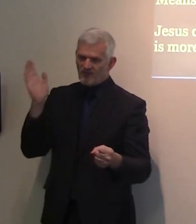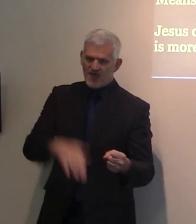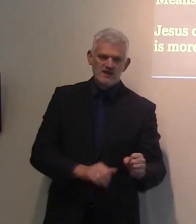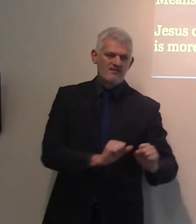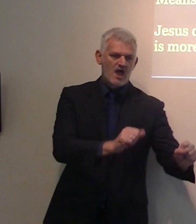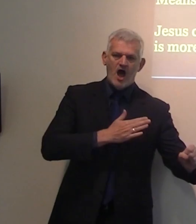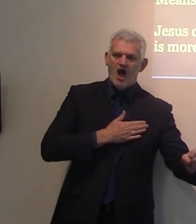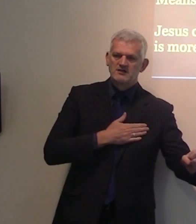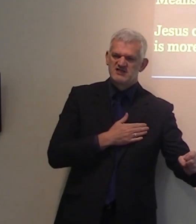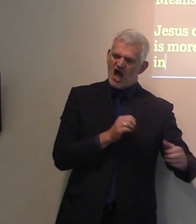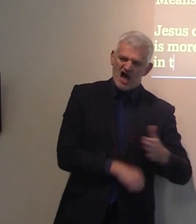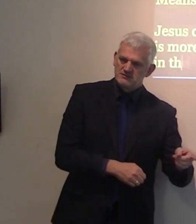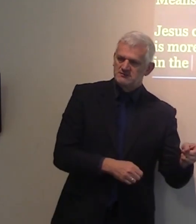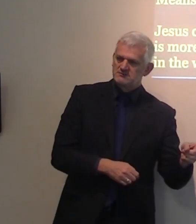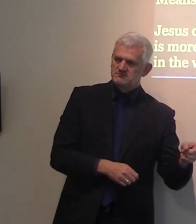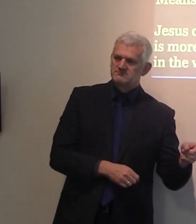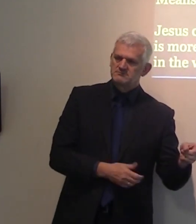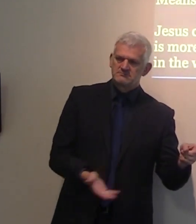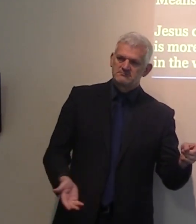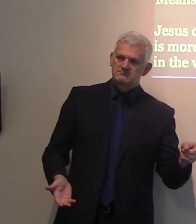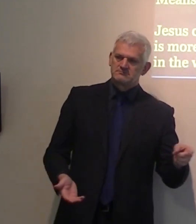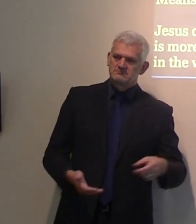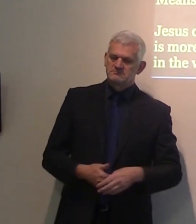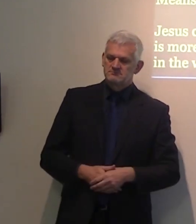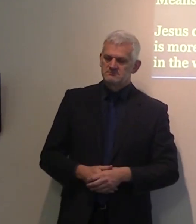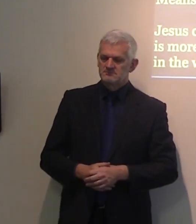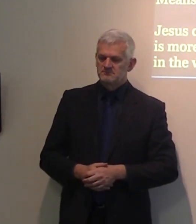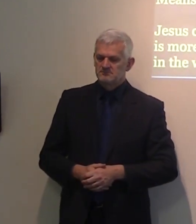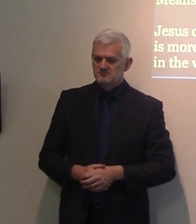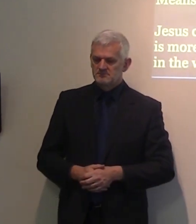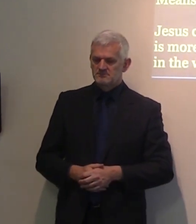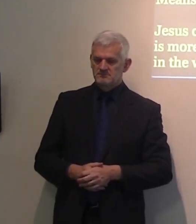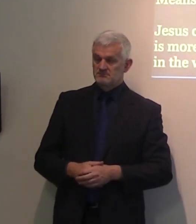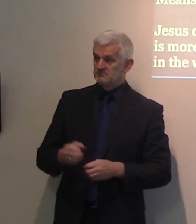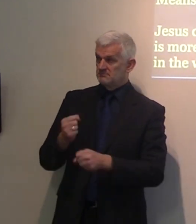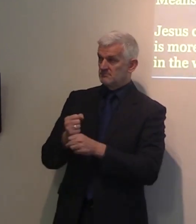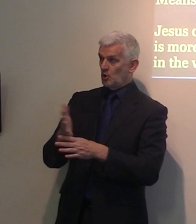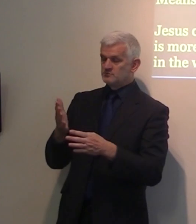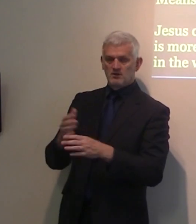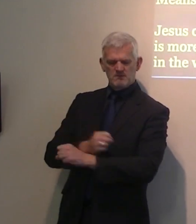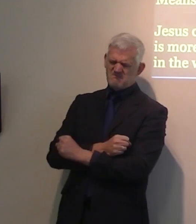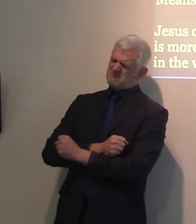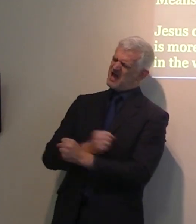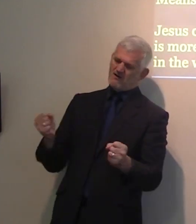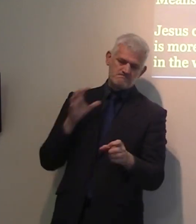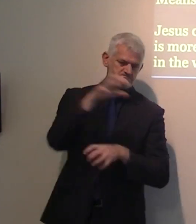of man. Nothing is too hard for the world. The fifth